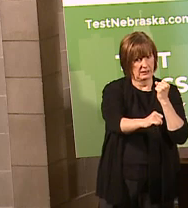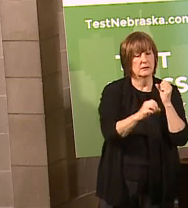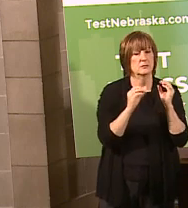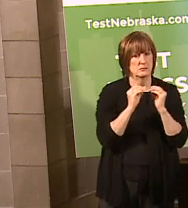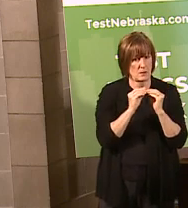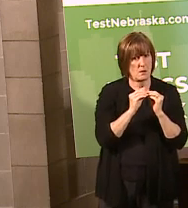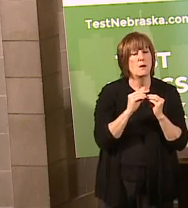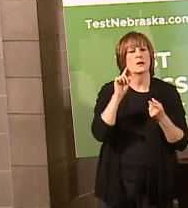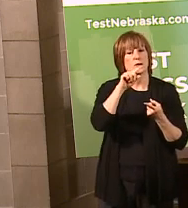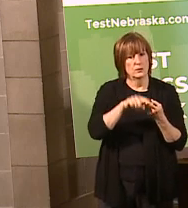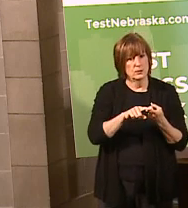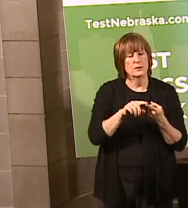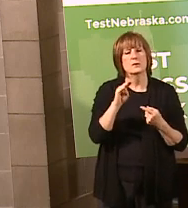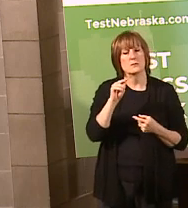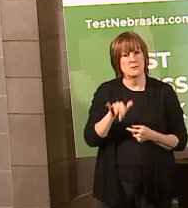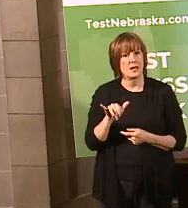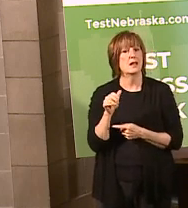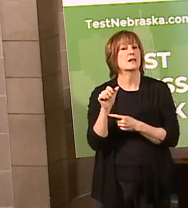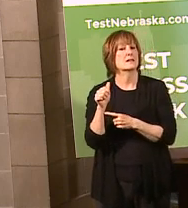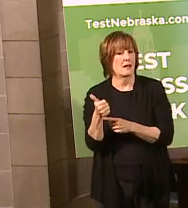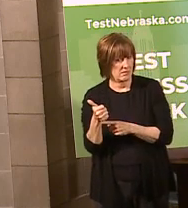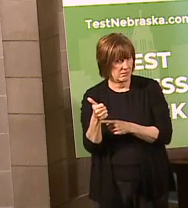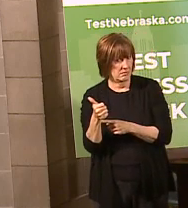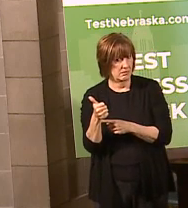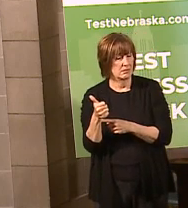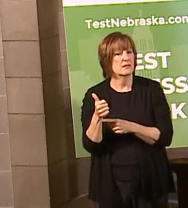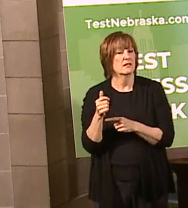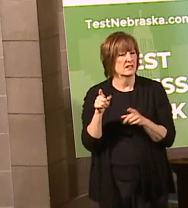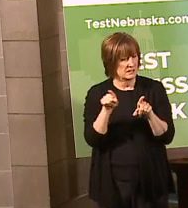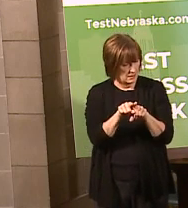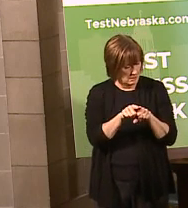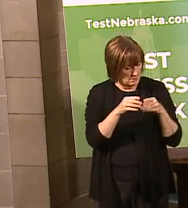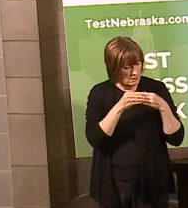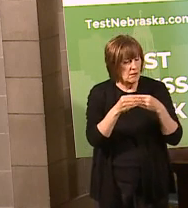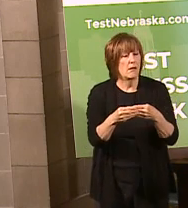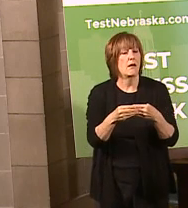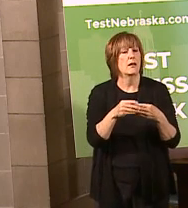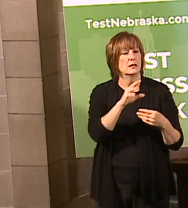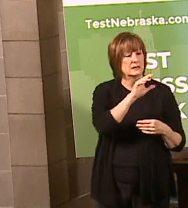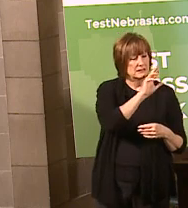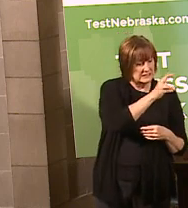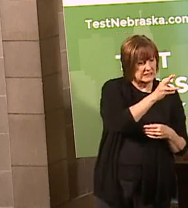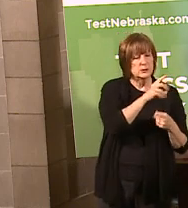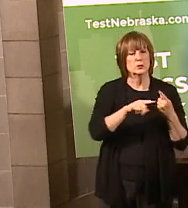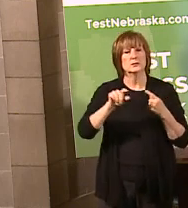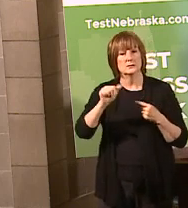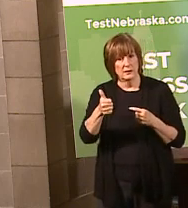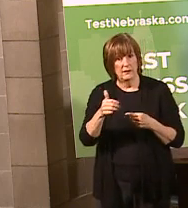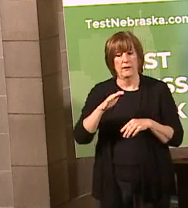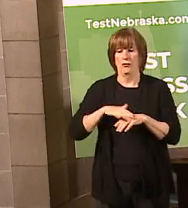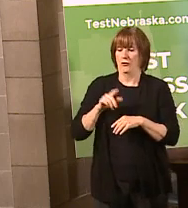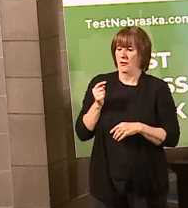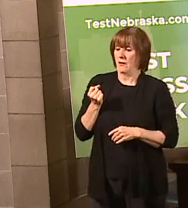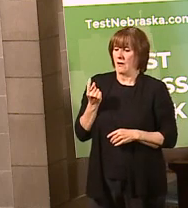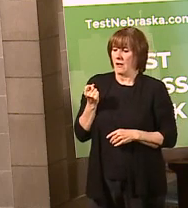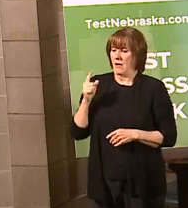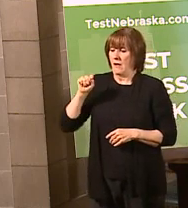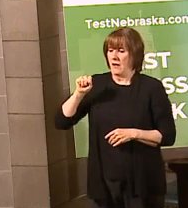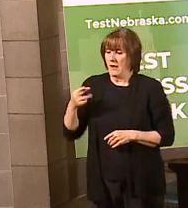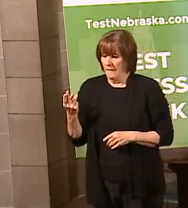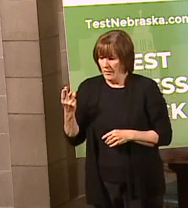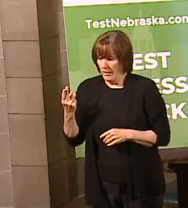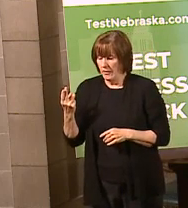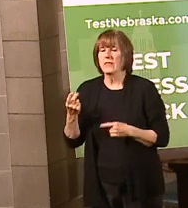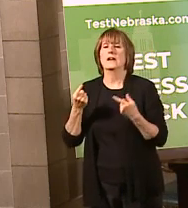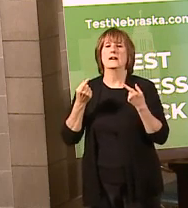be operating under the same guidelines. They have before from the 6th to the 10th. And on the 11th, that's when we'll